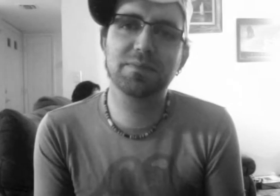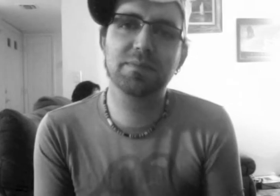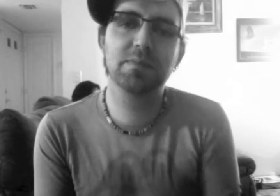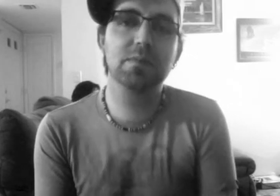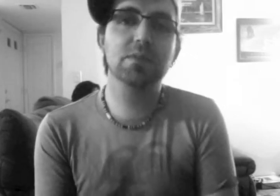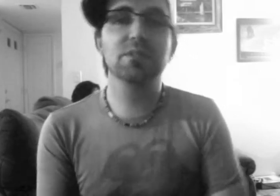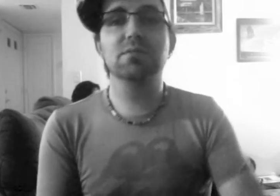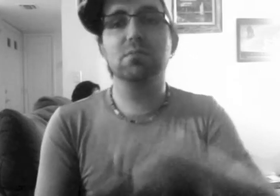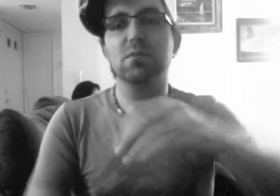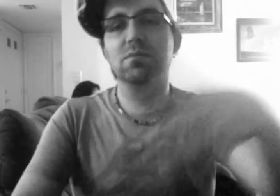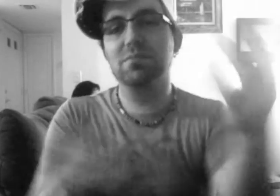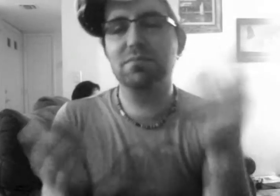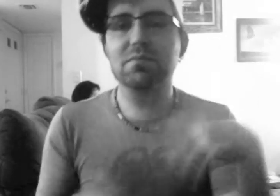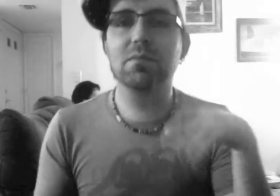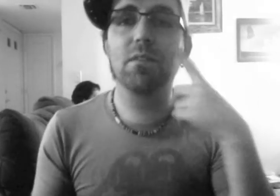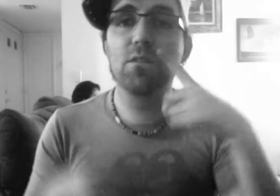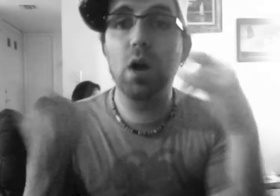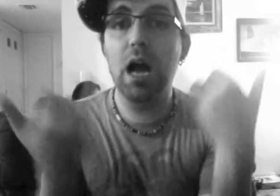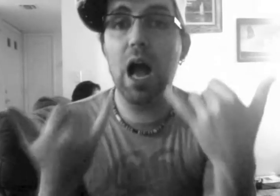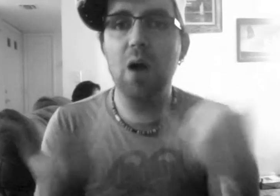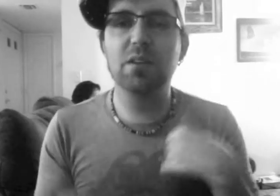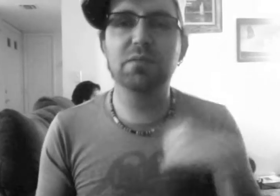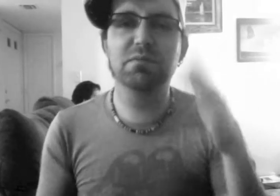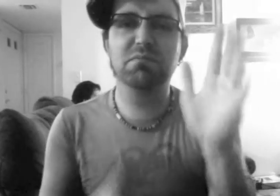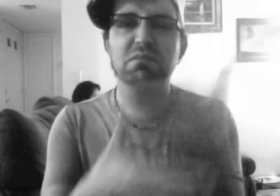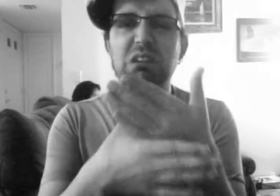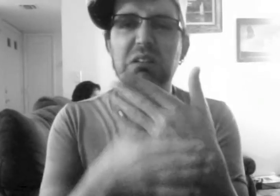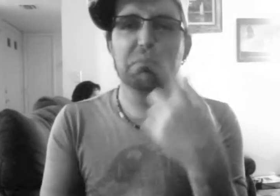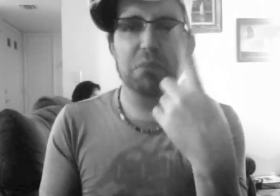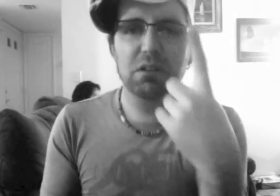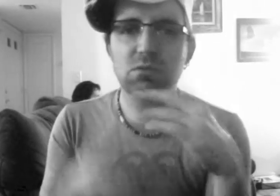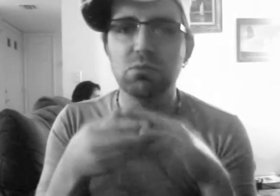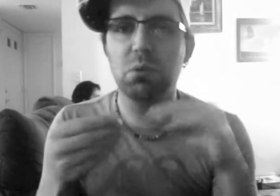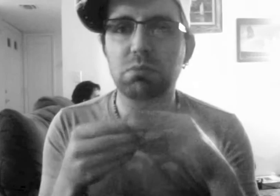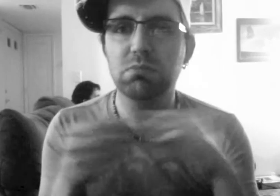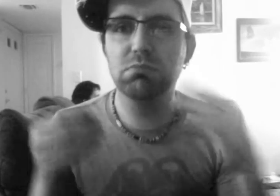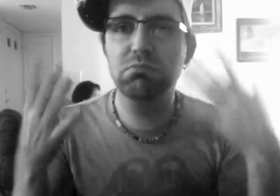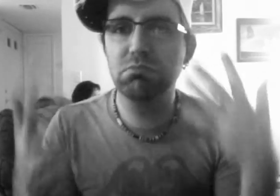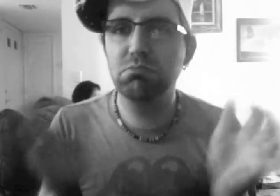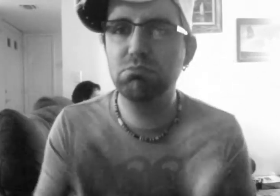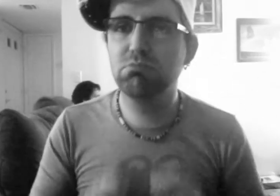I love you.